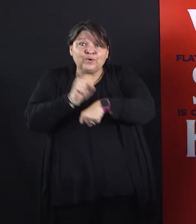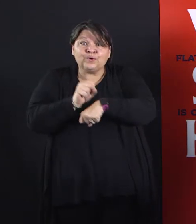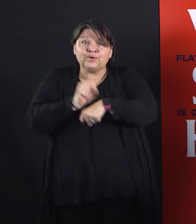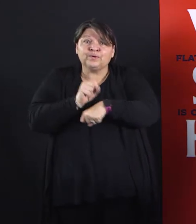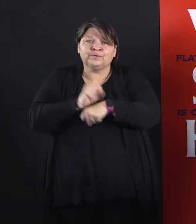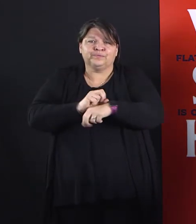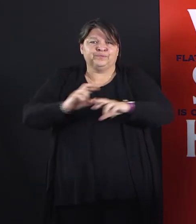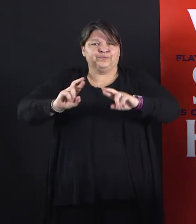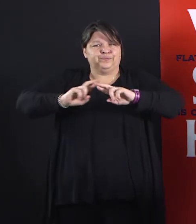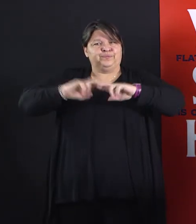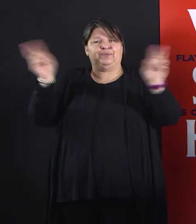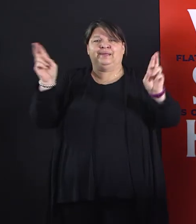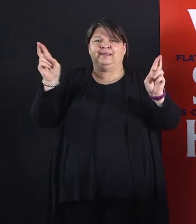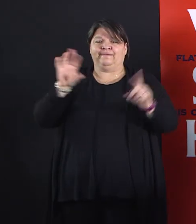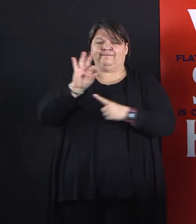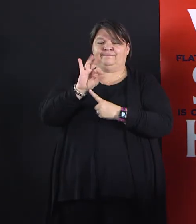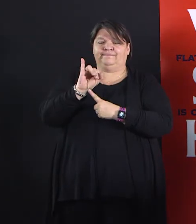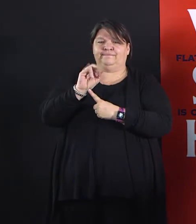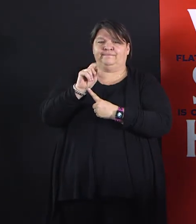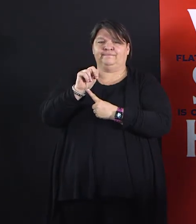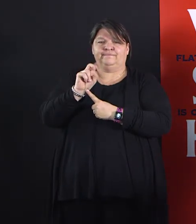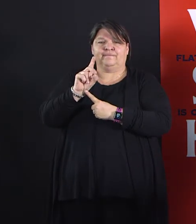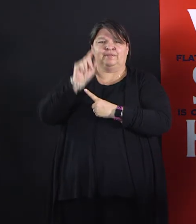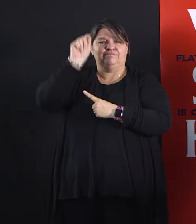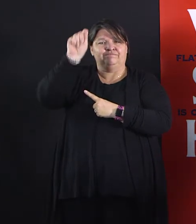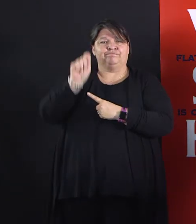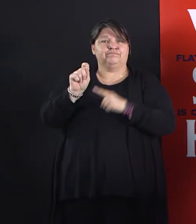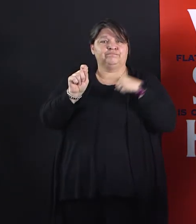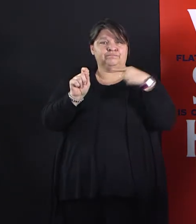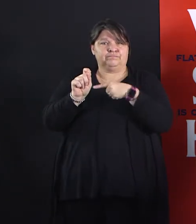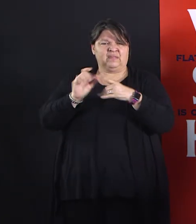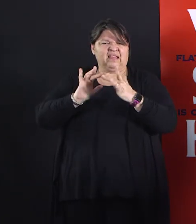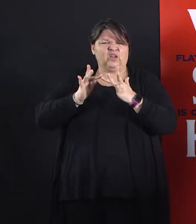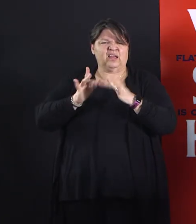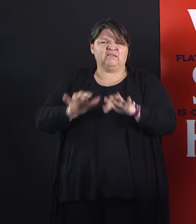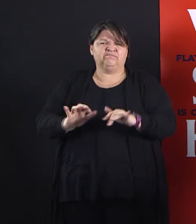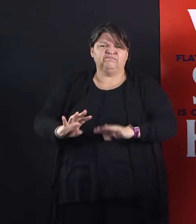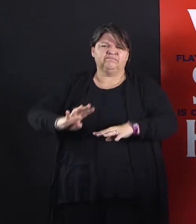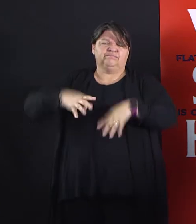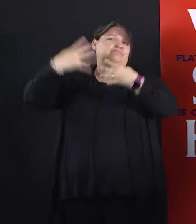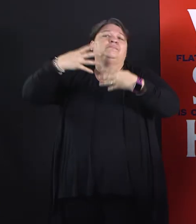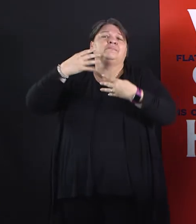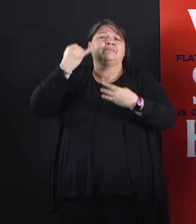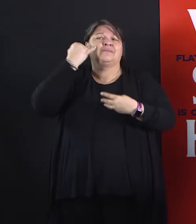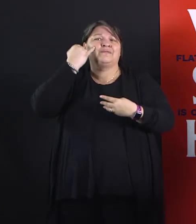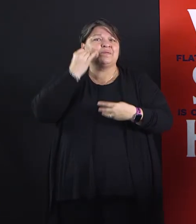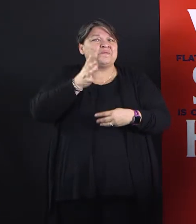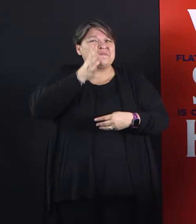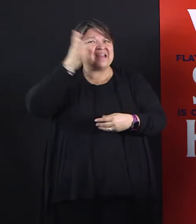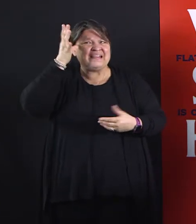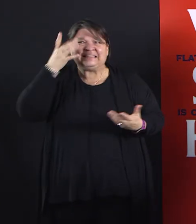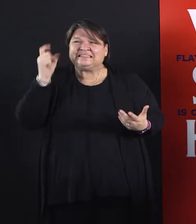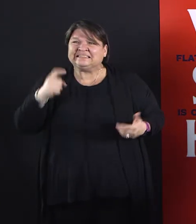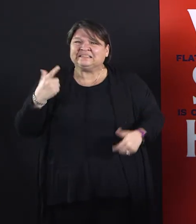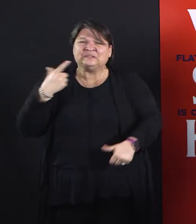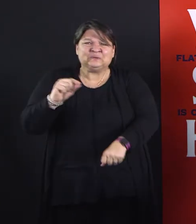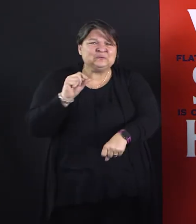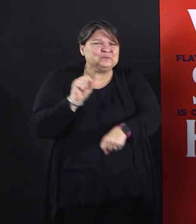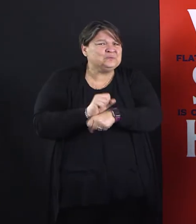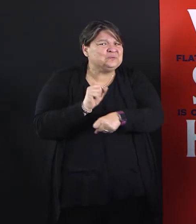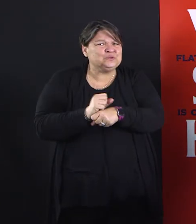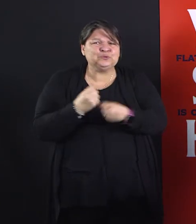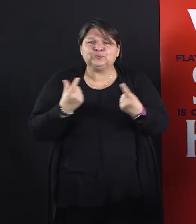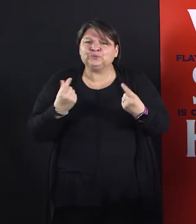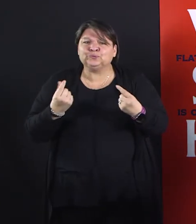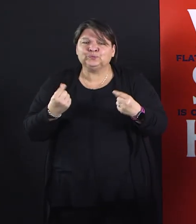by essential businesses during COVID-19 can now access on their mobile phones or on their computer a searchable engine to find